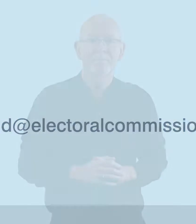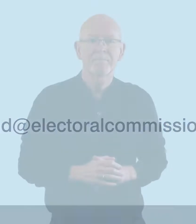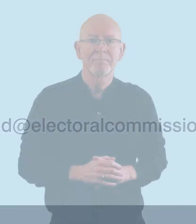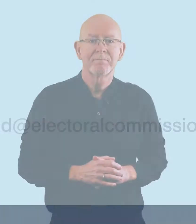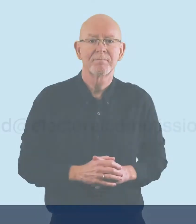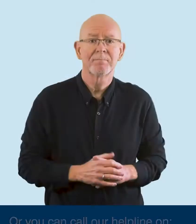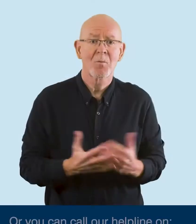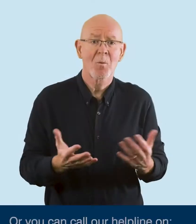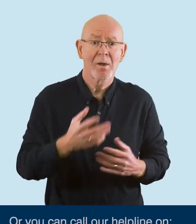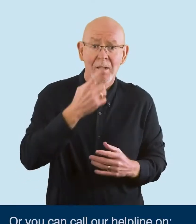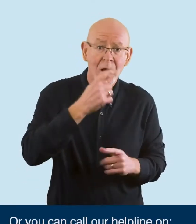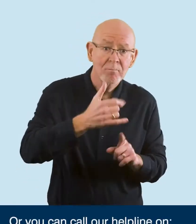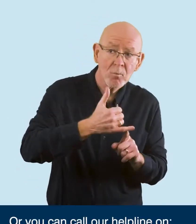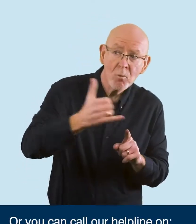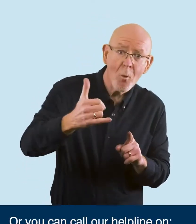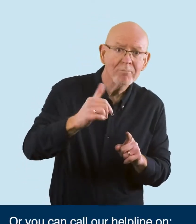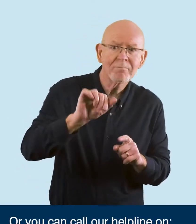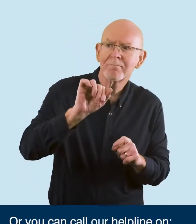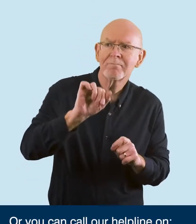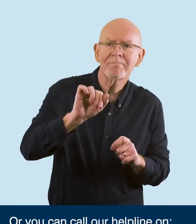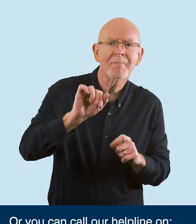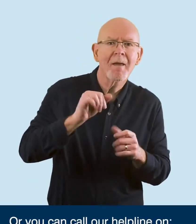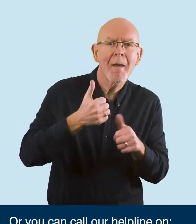Or you can call our helpline on